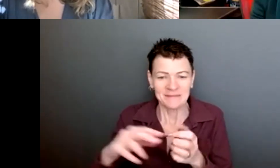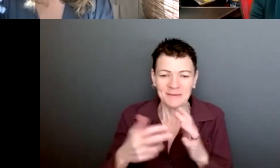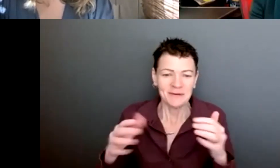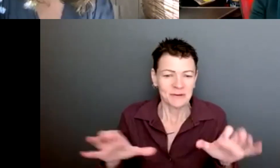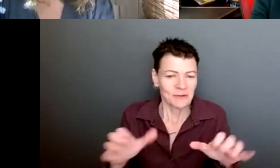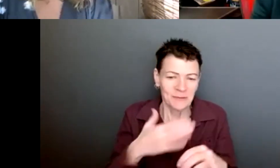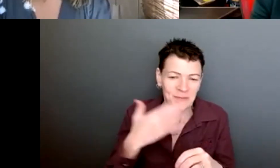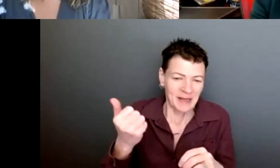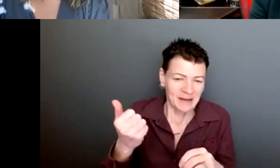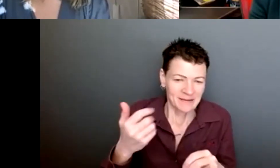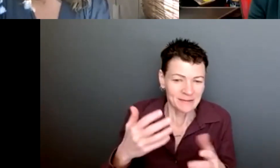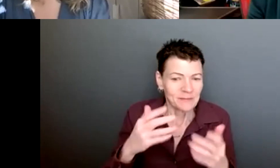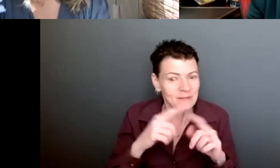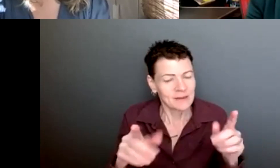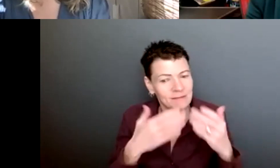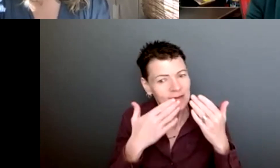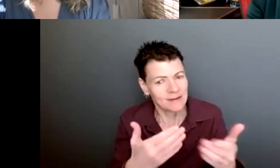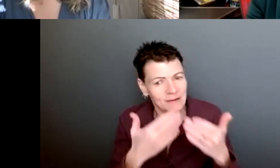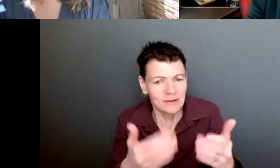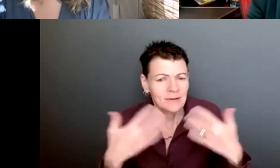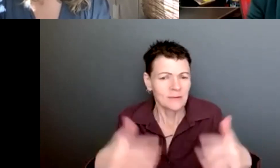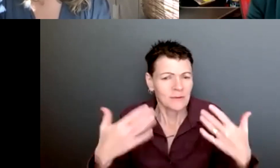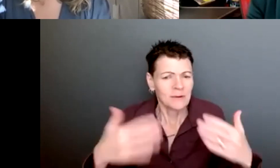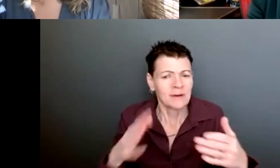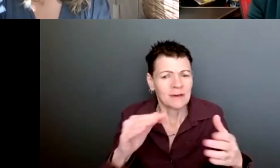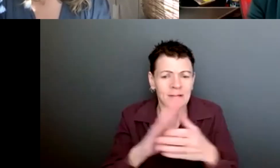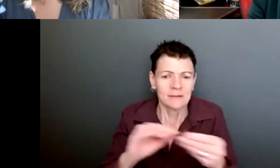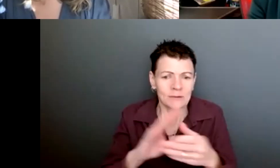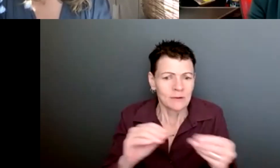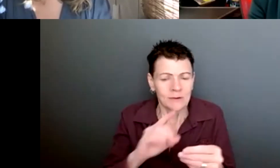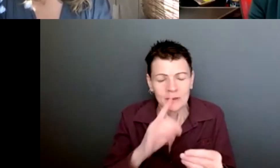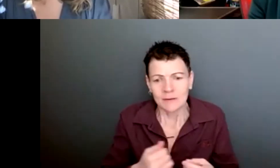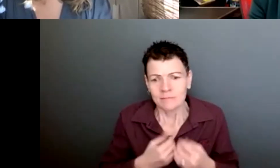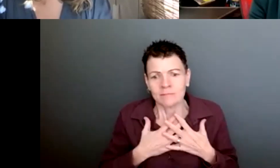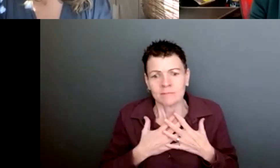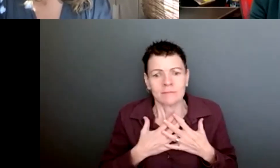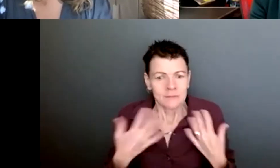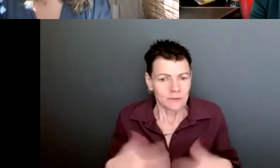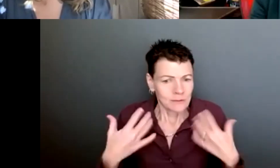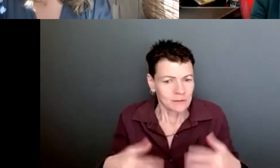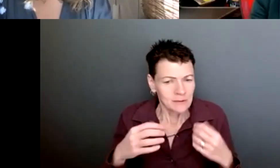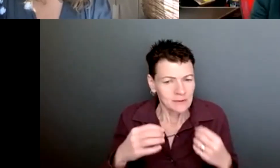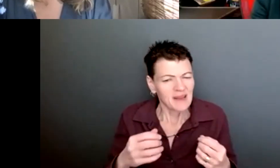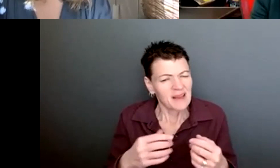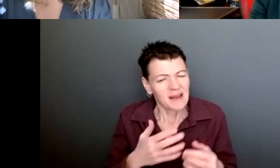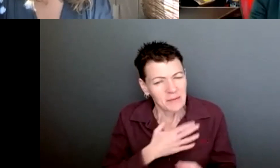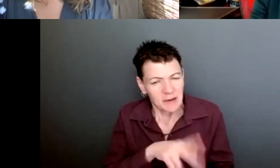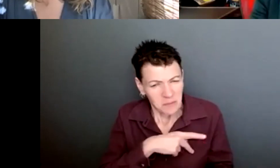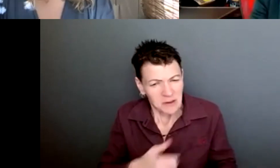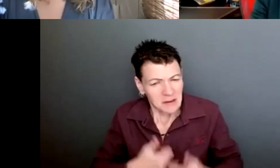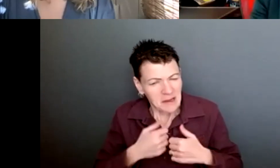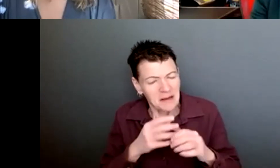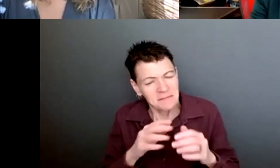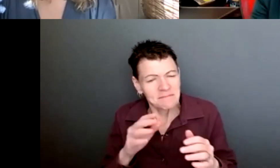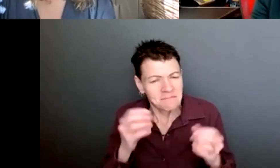to manage. But thank you so much. That story was completely riveting. And, you know, there's a lot of parallels for me in my personal life with